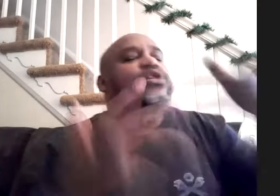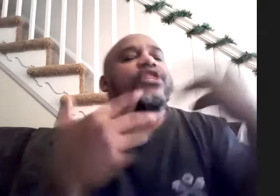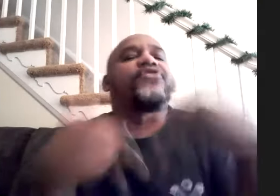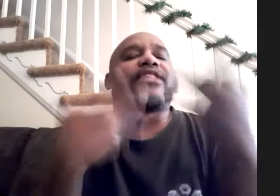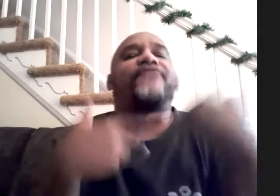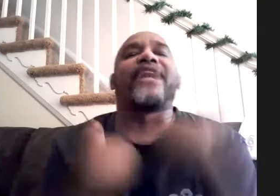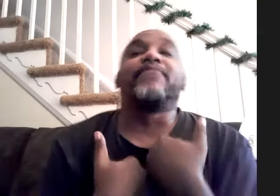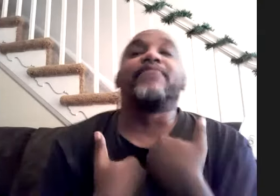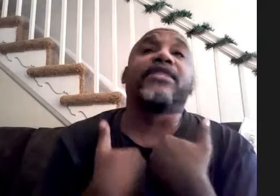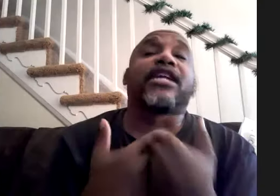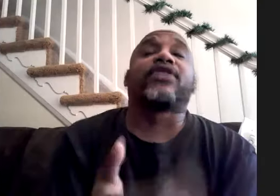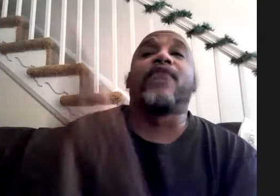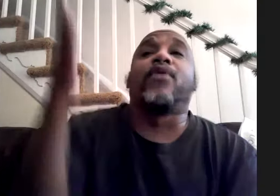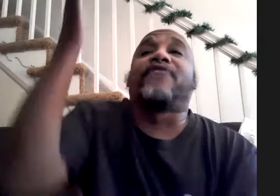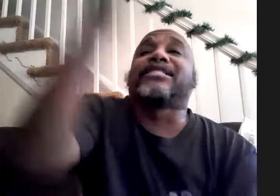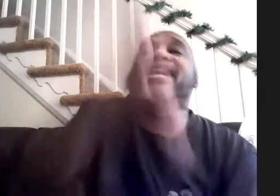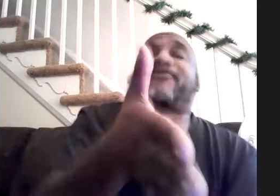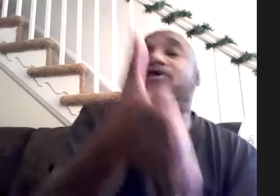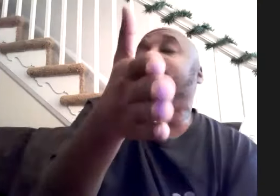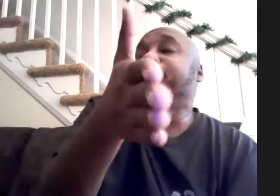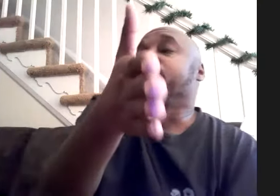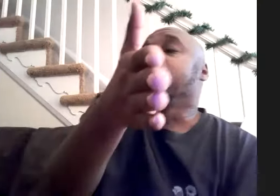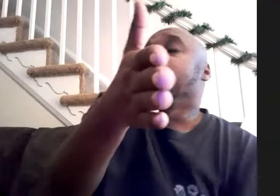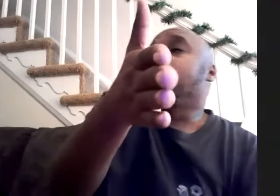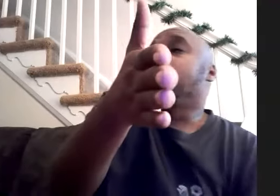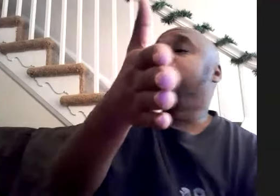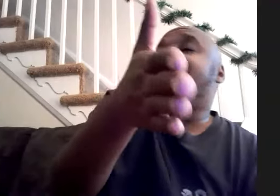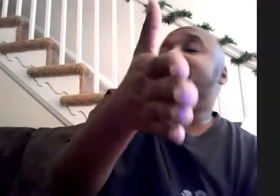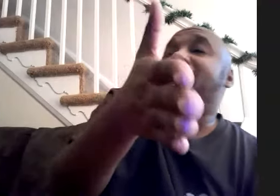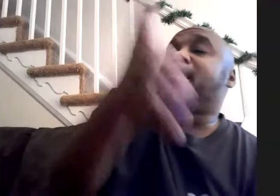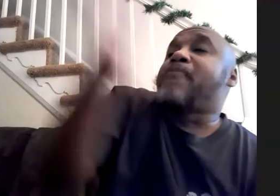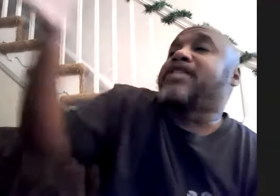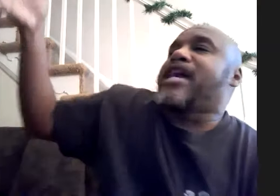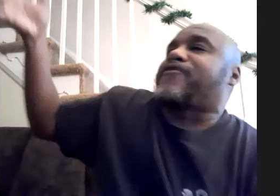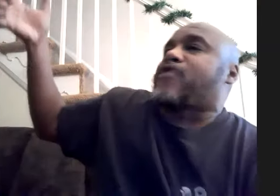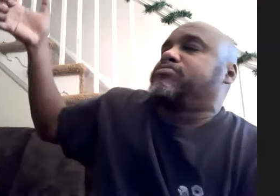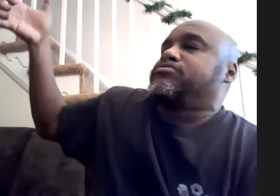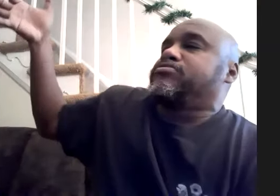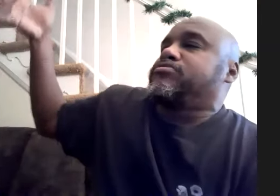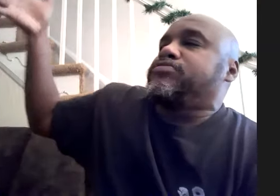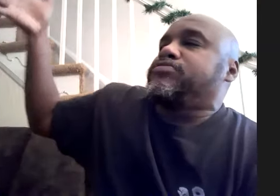of the things that affected me because like okay well if i can take from you know john bottom i can take from you know